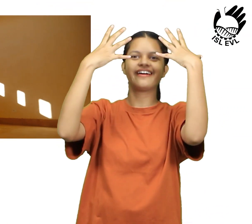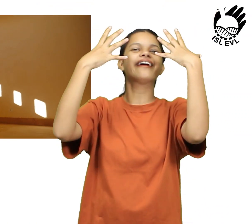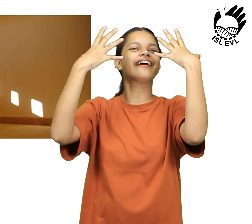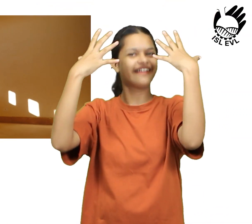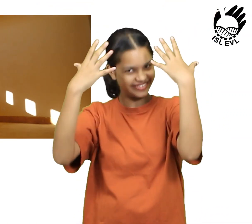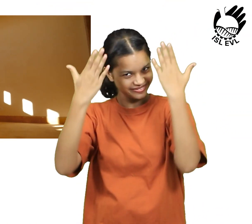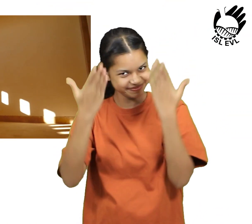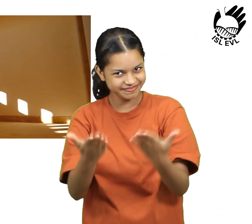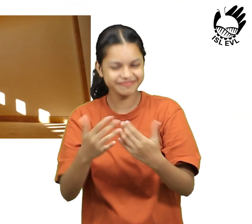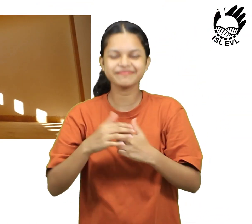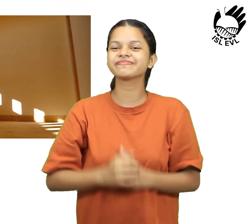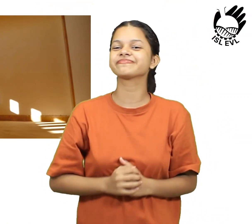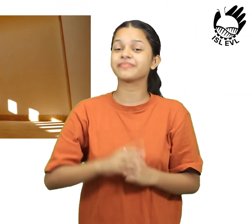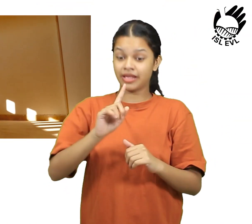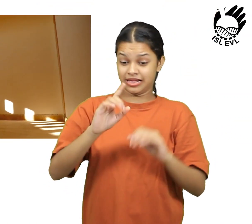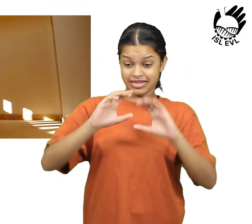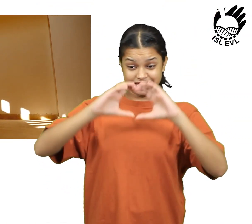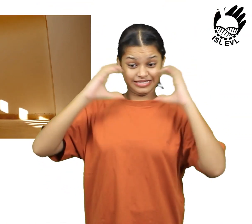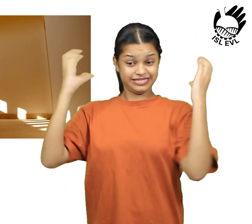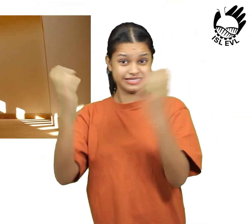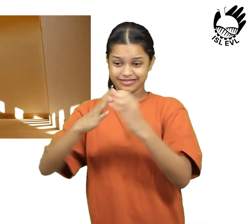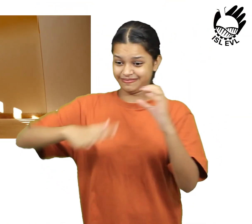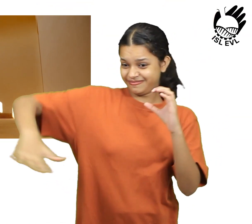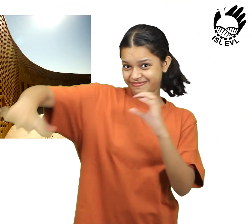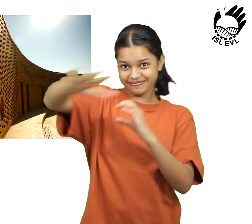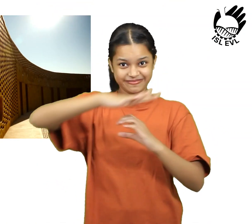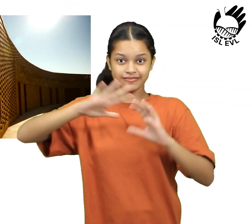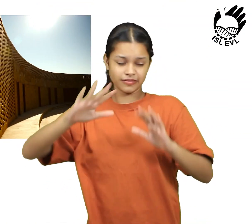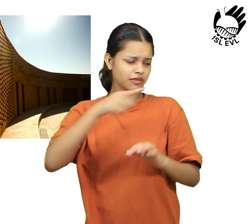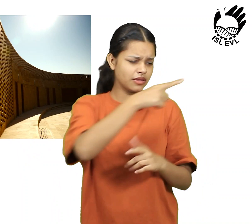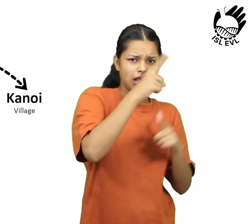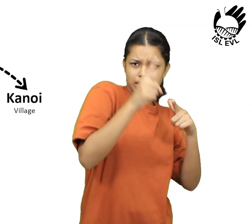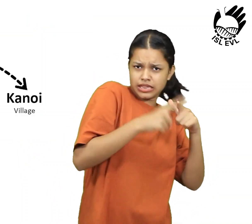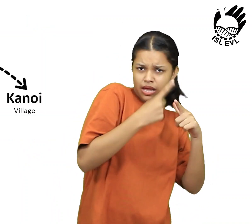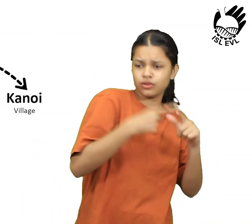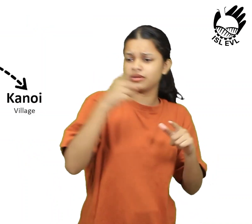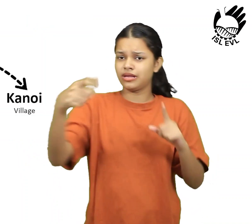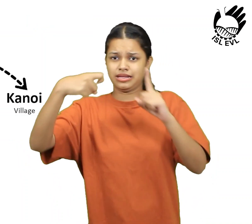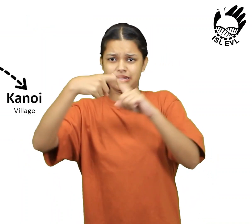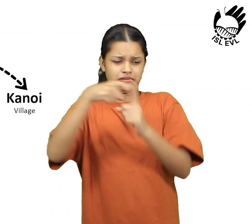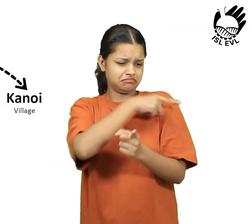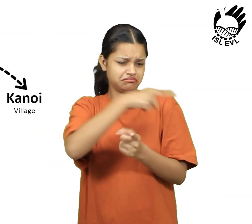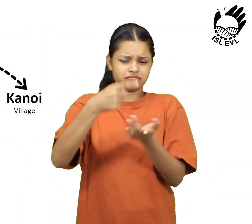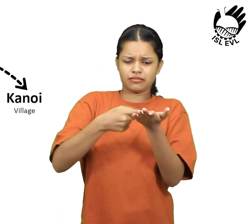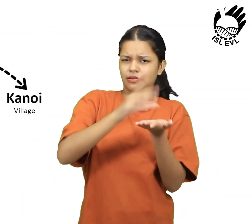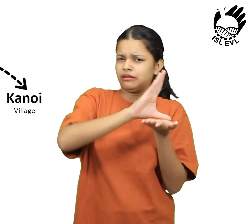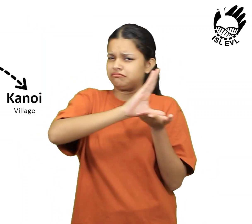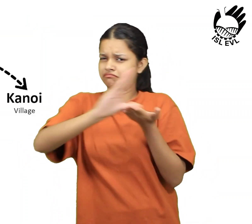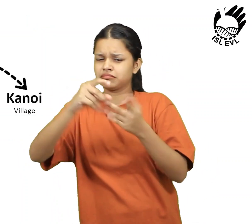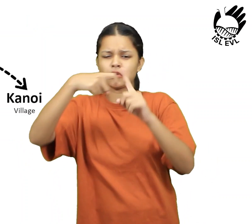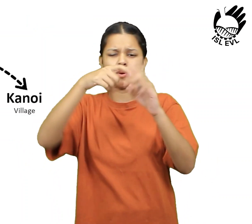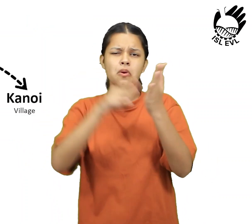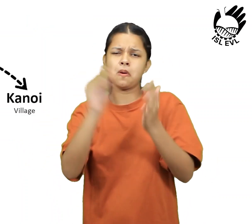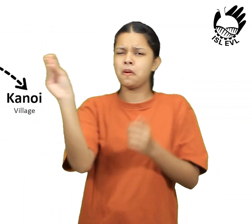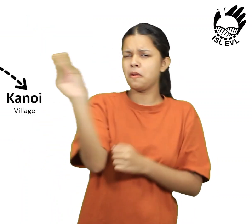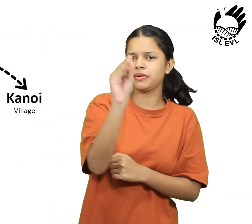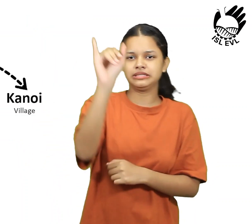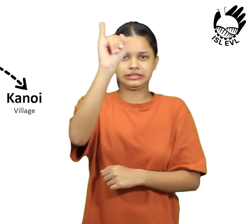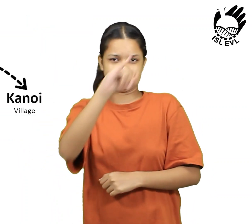also designed to be cool and comfortable. The roofs are made of sloping sandstone tiles that help to shed heat.